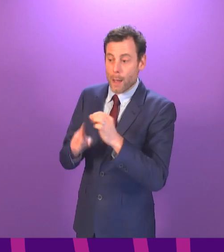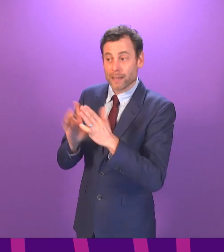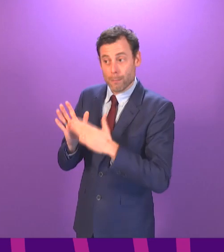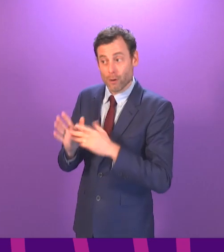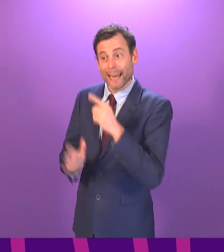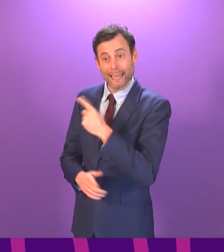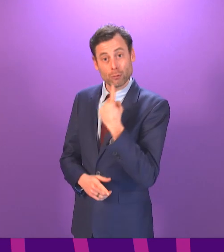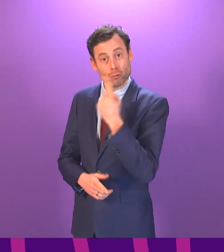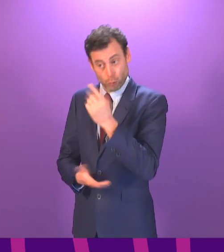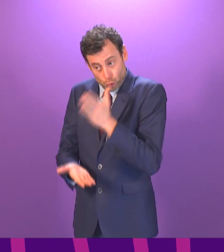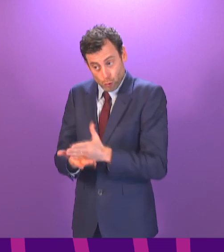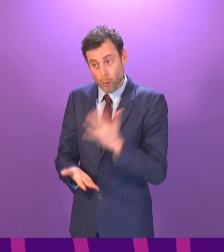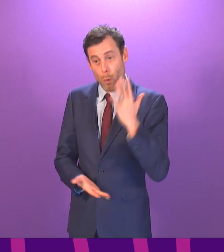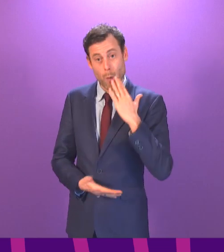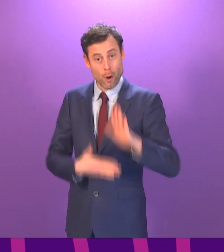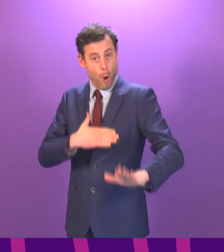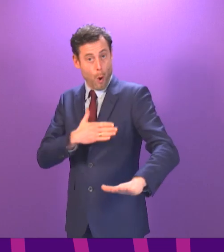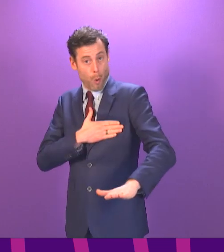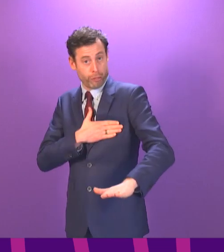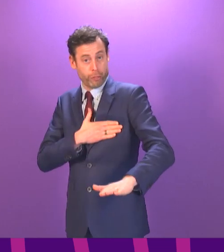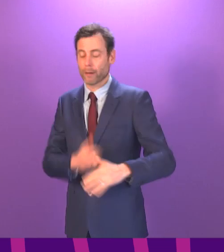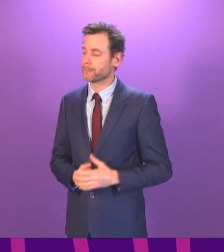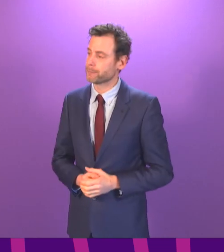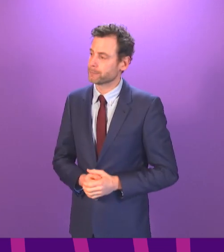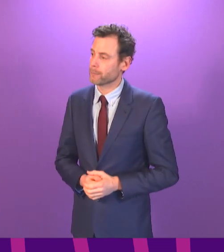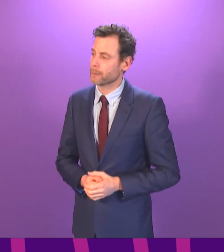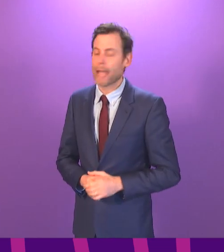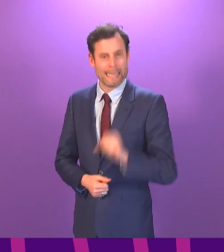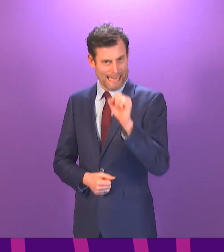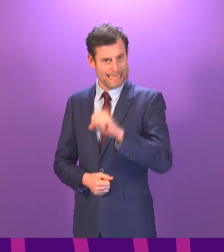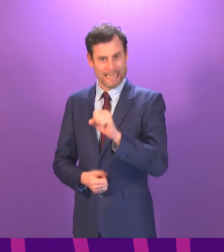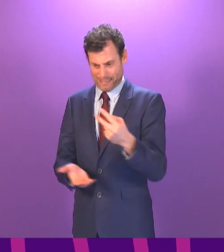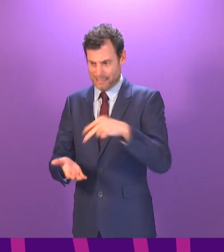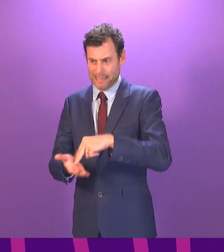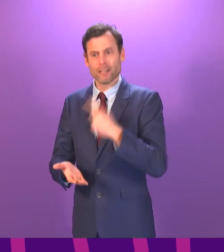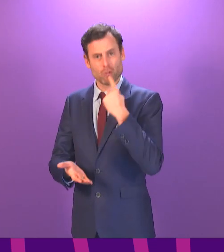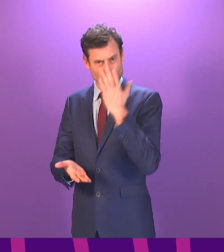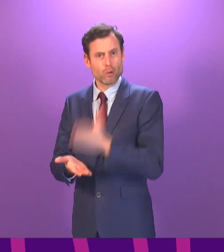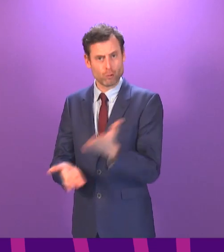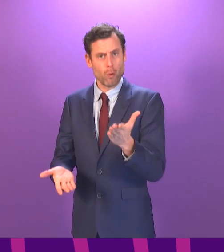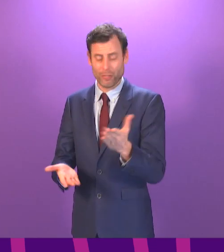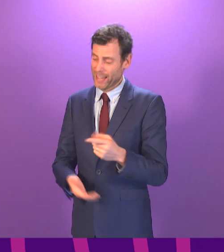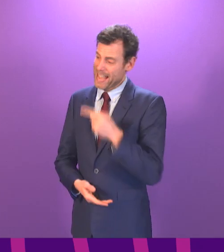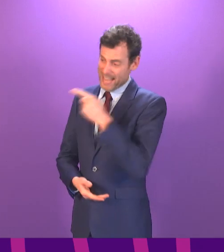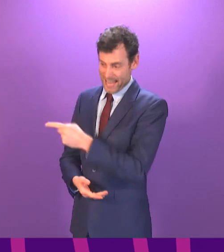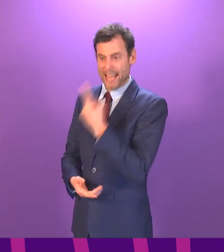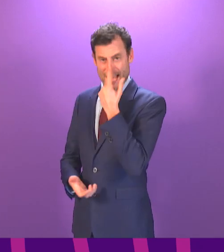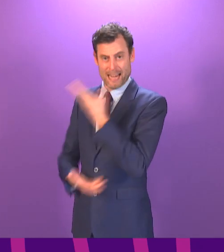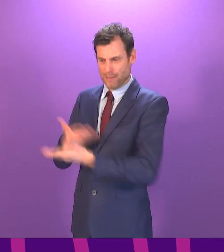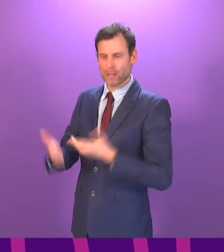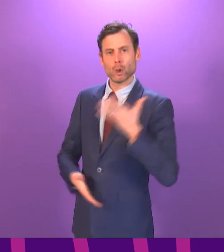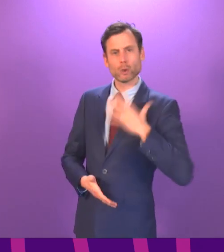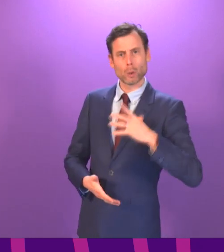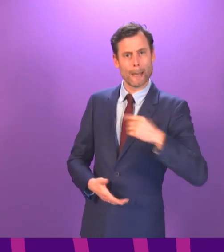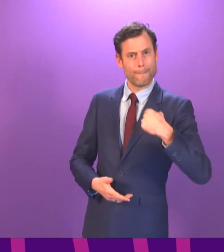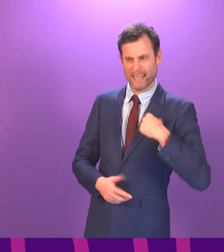Yes, he did tell the truth. Of course, he is perfectly capable of standing up for himself. He does not need me to do it. I will get